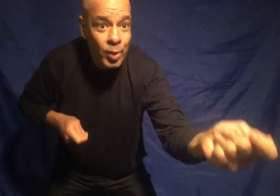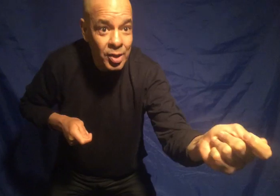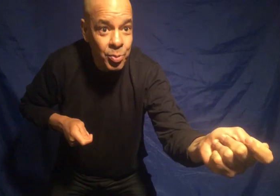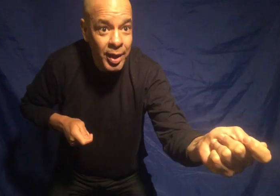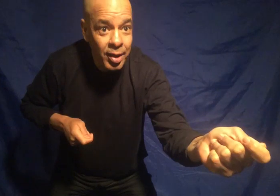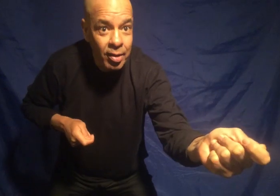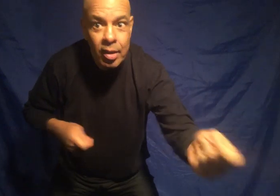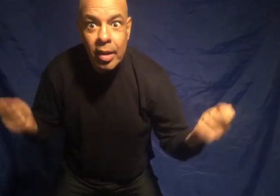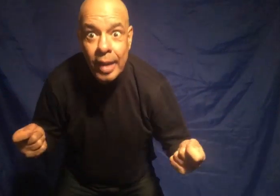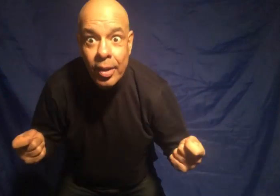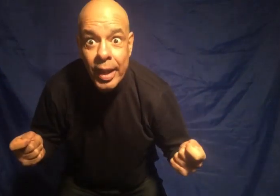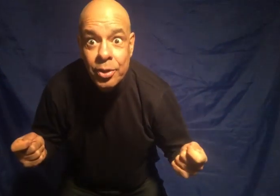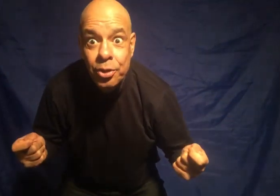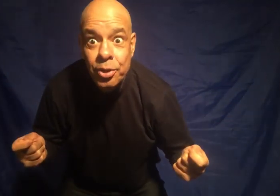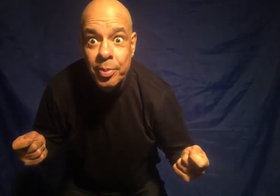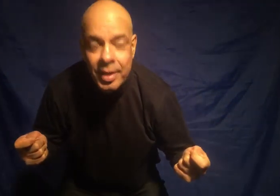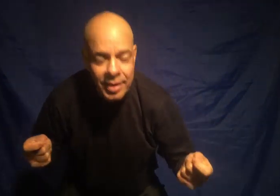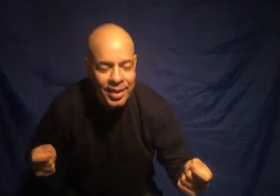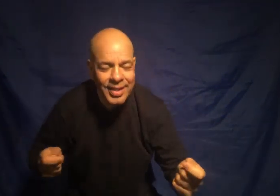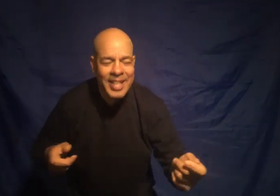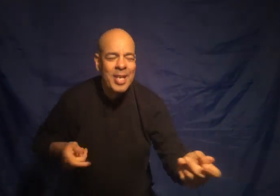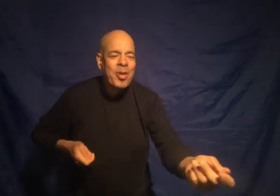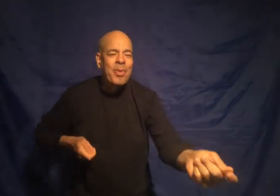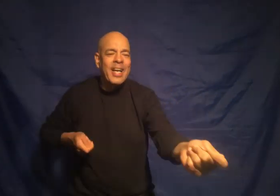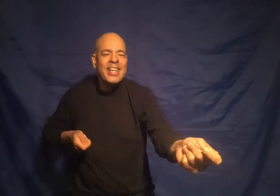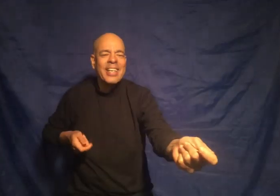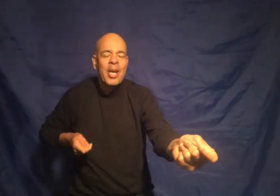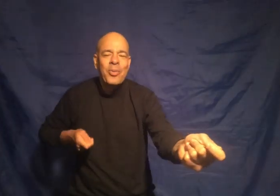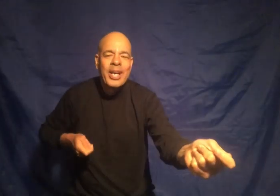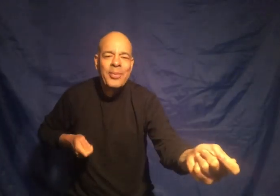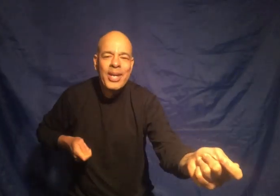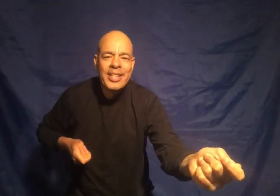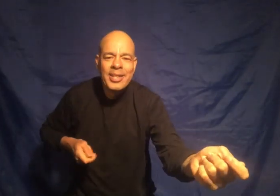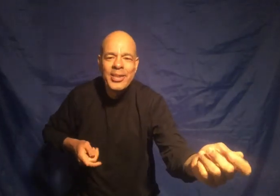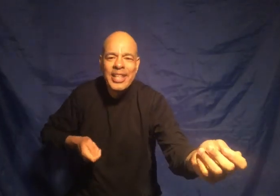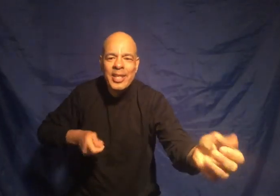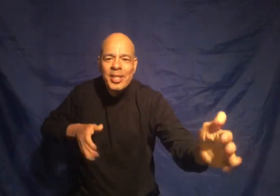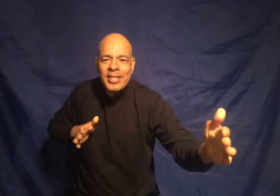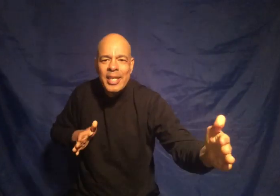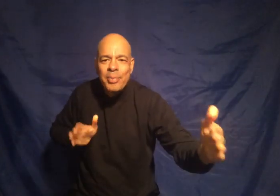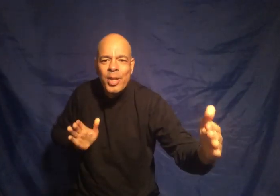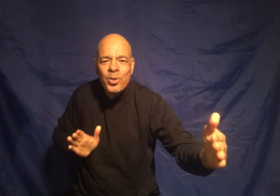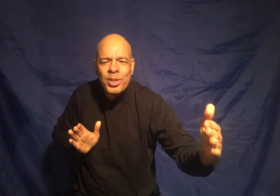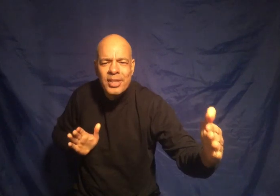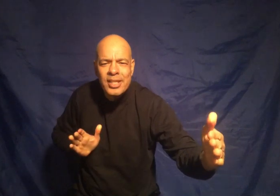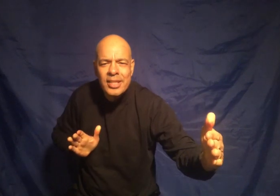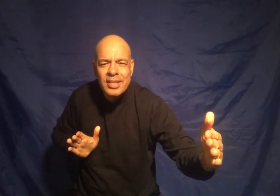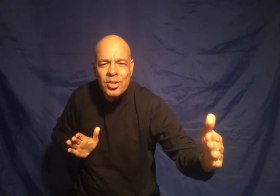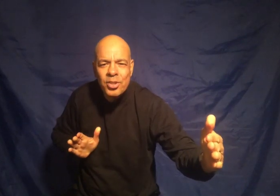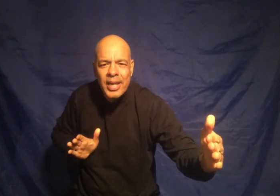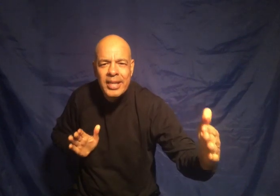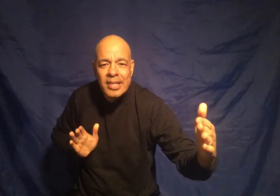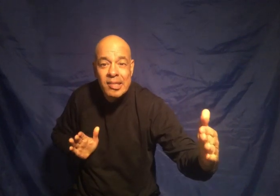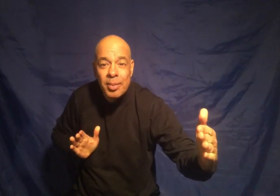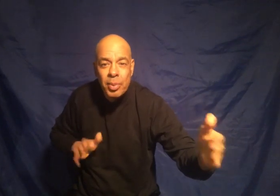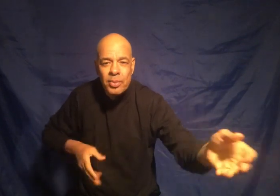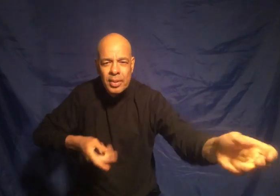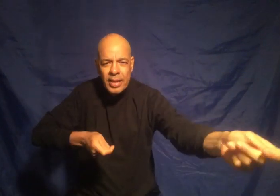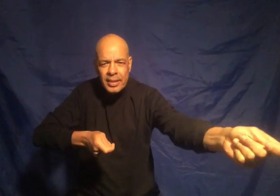one spear and now he has two spears but uh what I want to do here is keep the illusions straight and simple all right